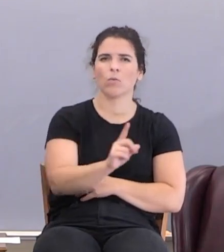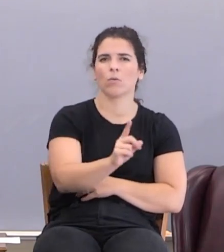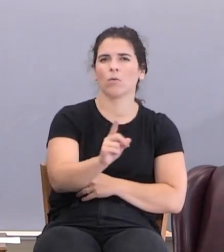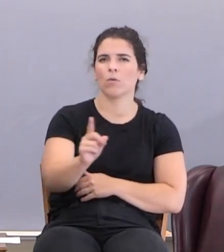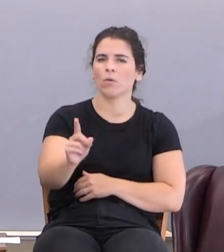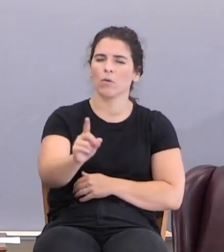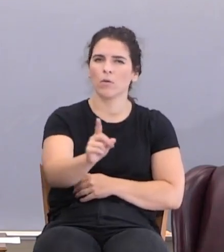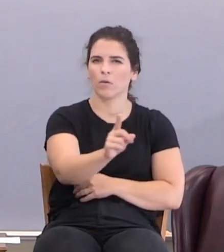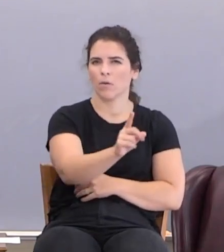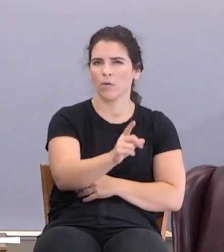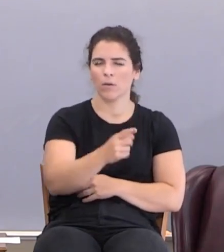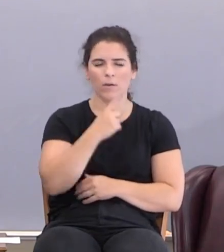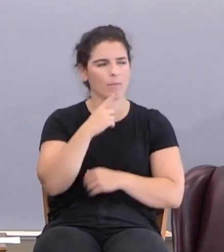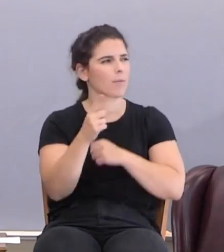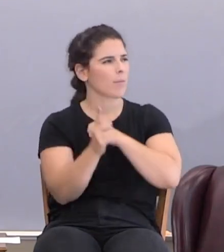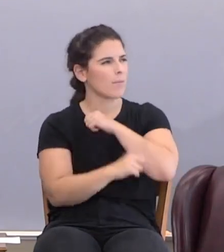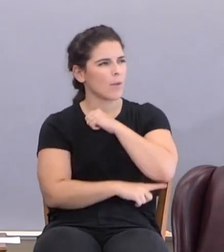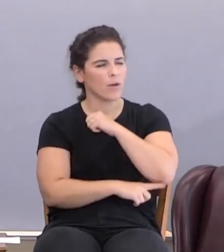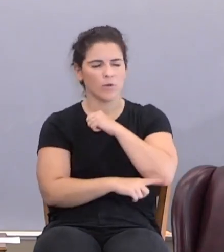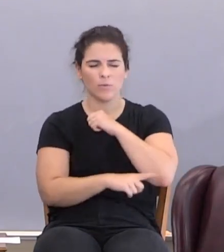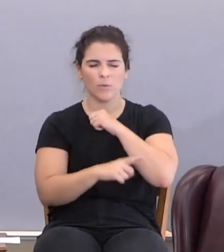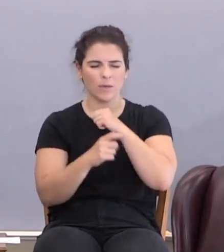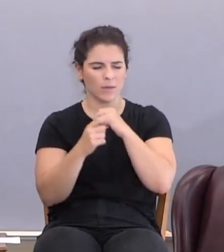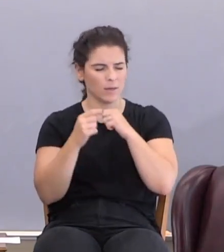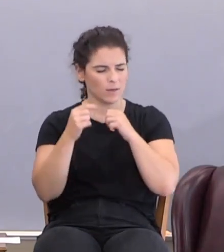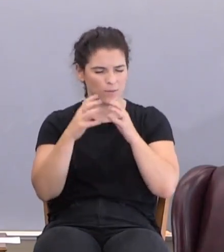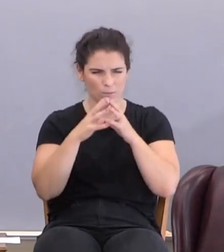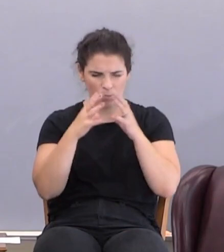And Cain says, my punishment is greater than I can bear.